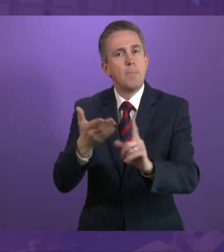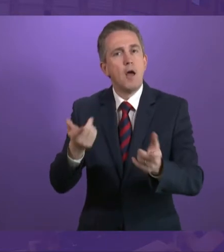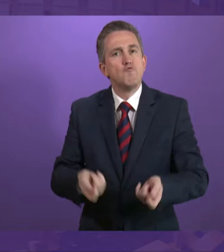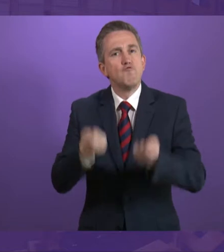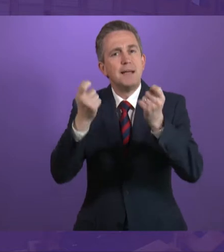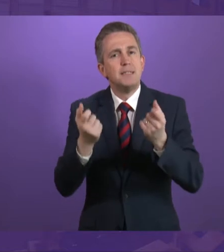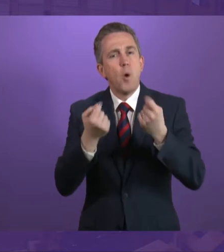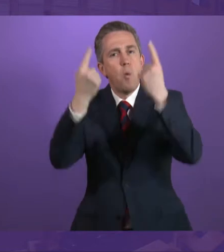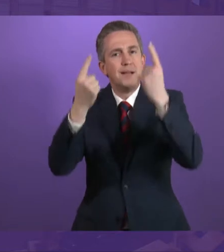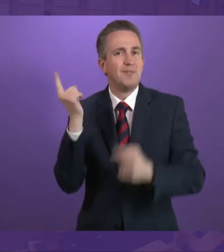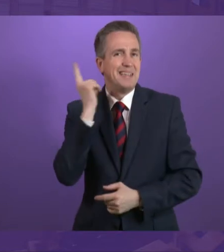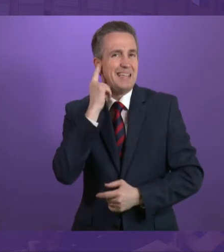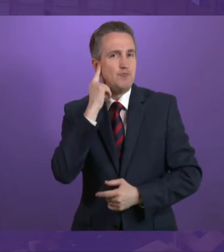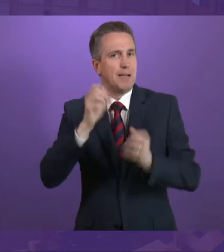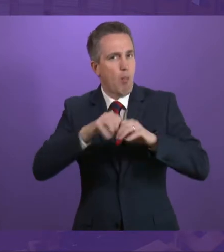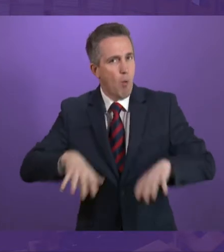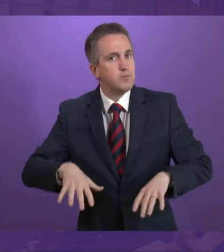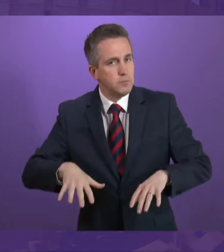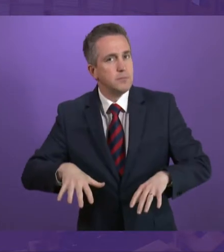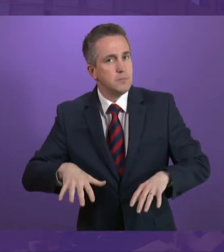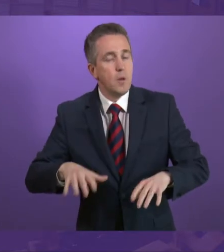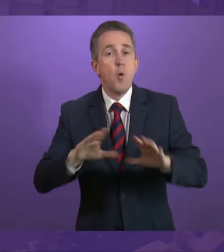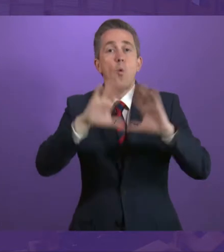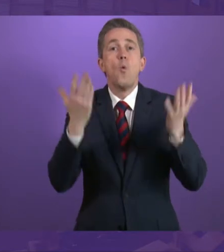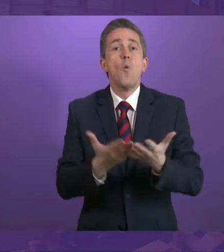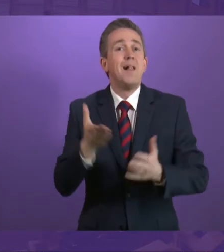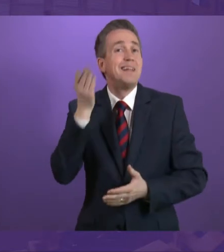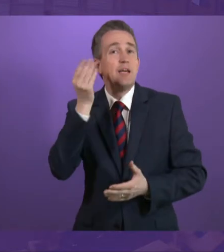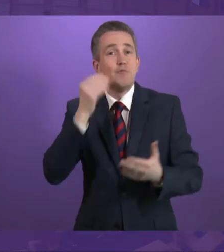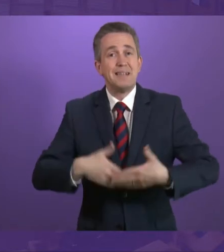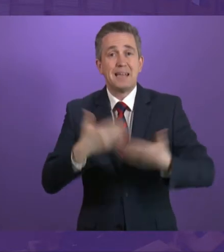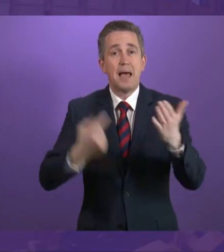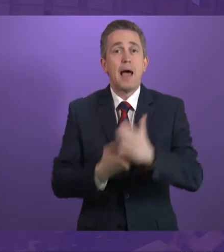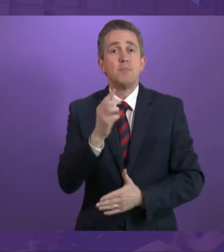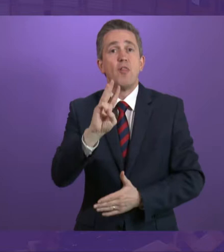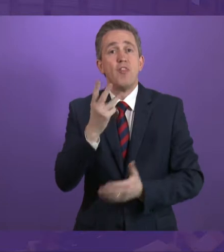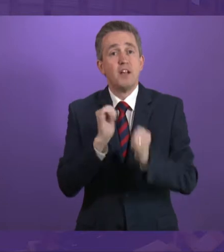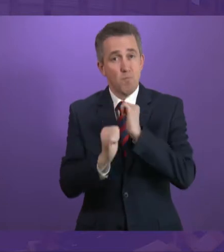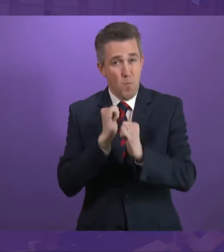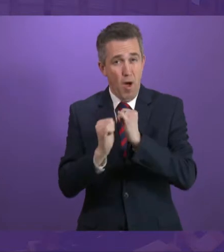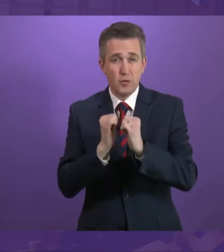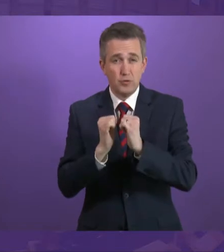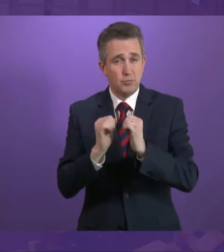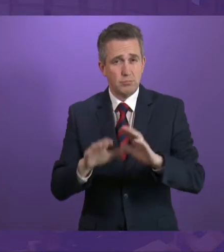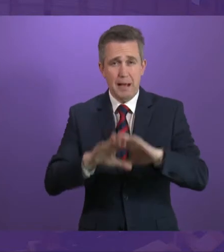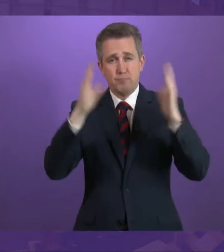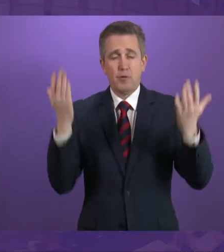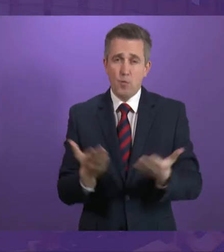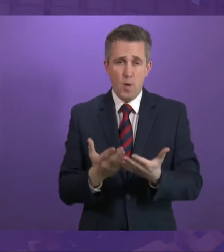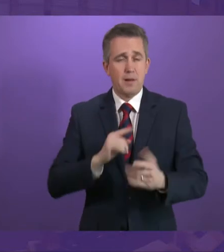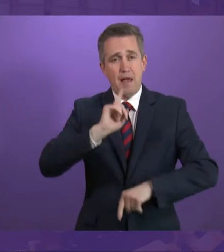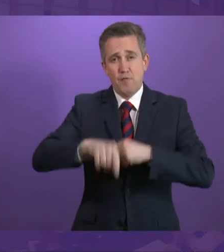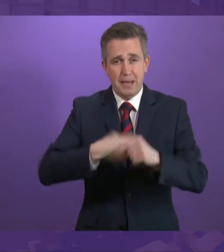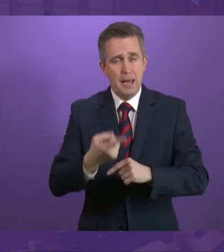Firstly, World Hearing Day takes place on the 3rd of March each year in order to raise awareness of how to prevent deafness